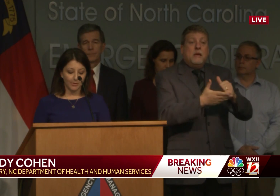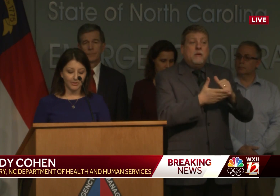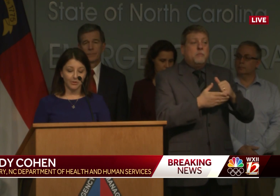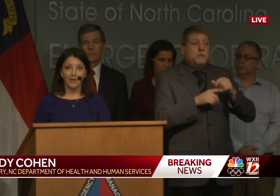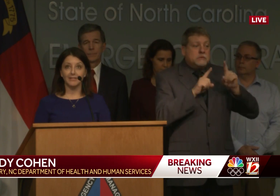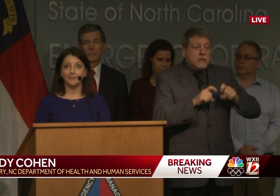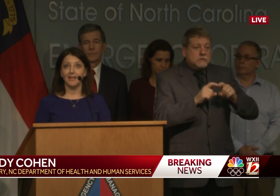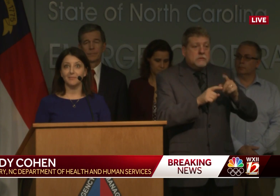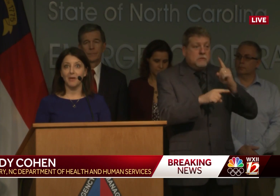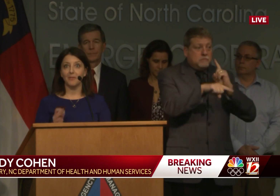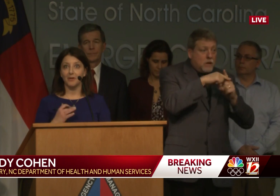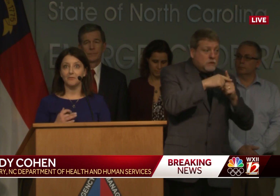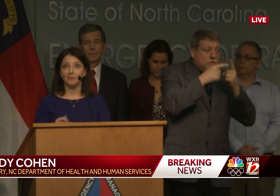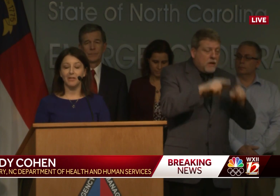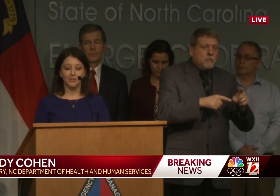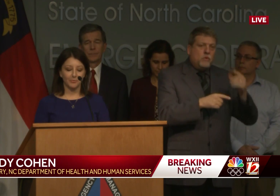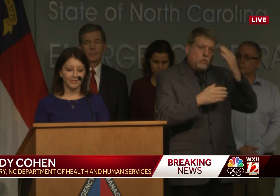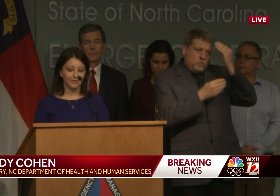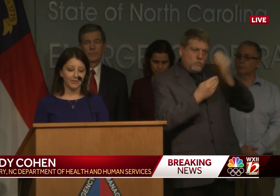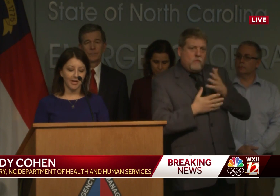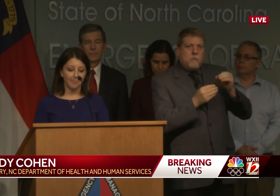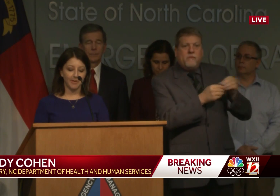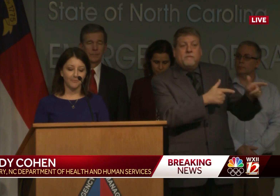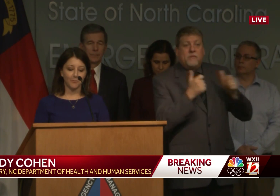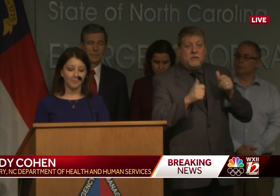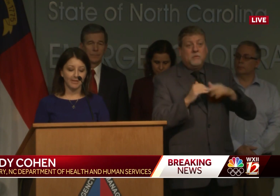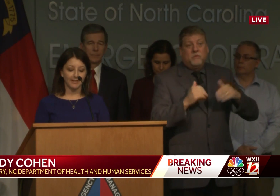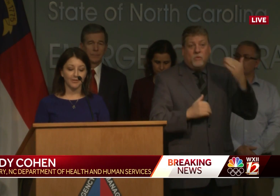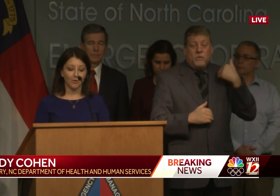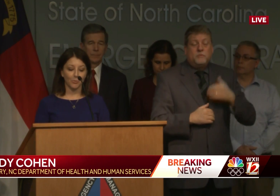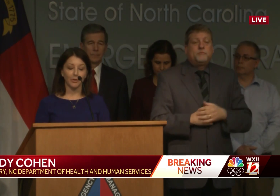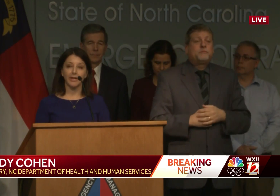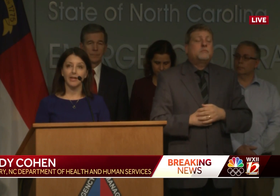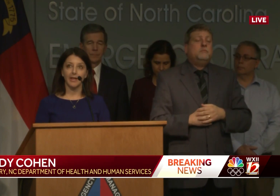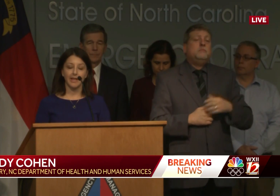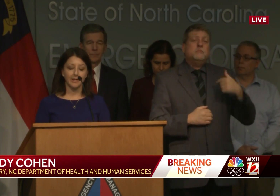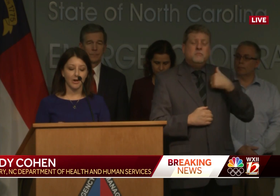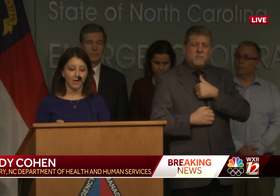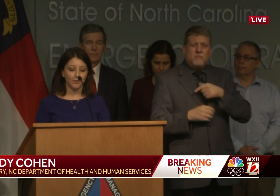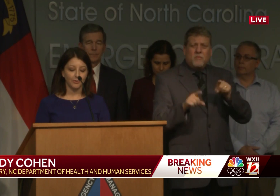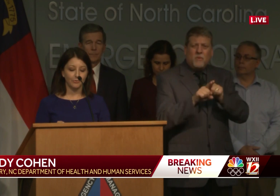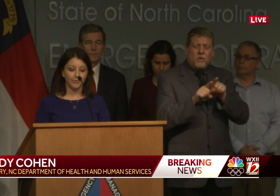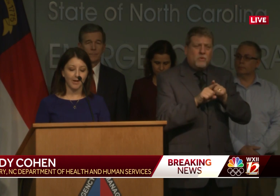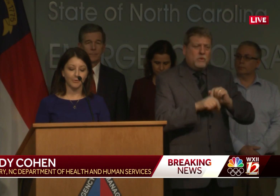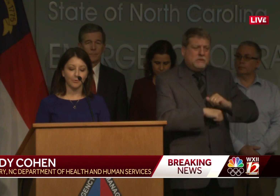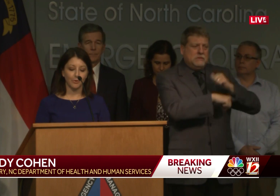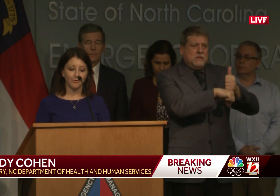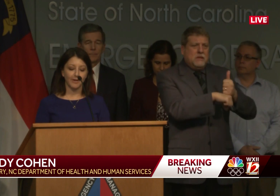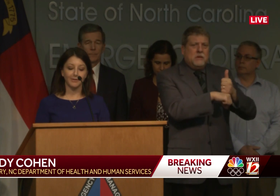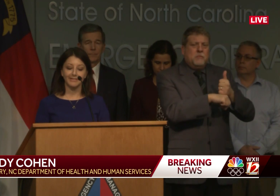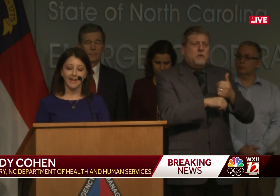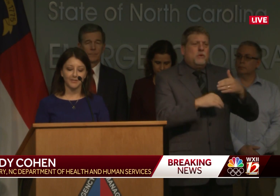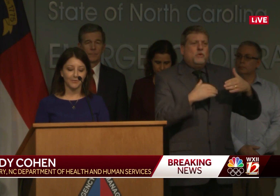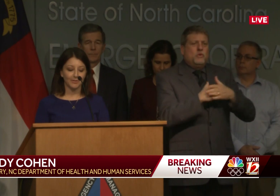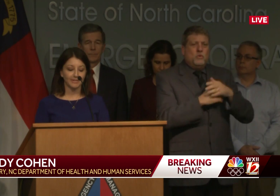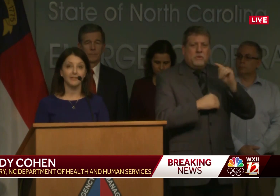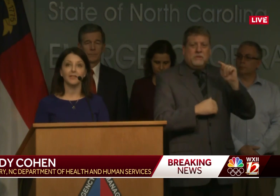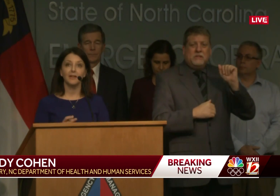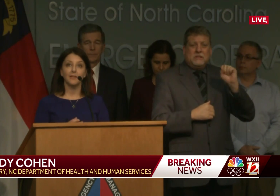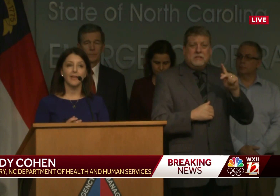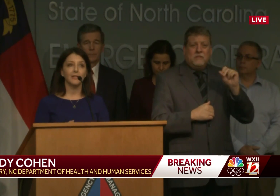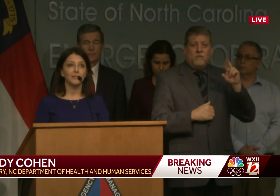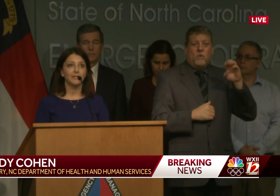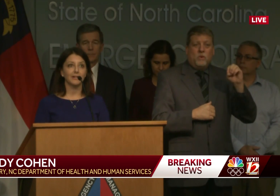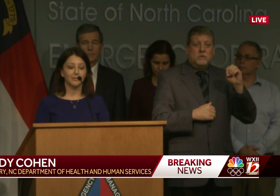We've also, as of last month, the Governor mentioned we stood up and formalized our work in our new novel coronavirus task force,